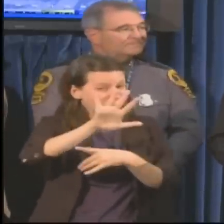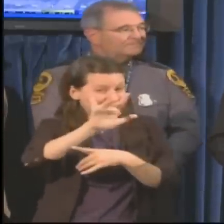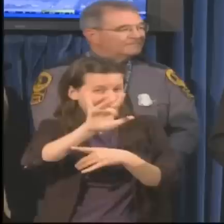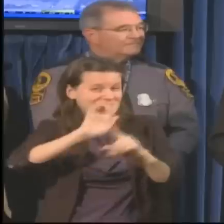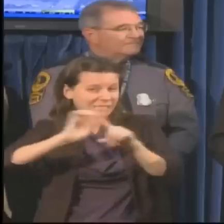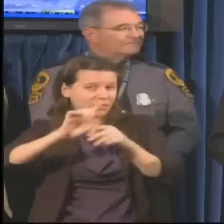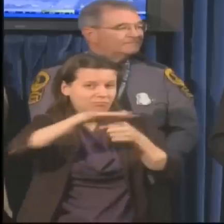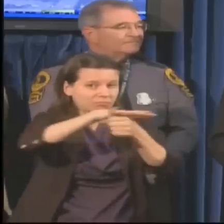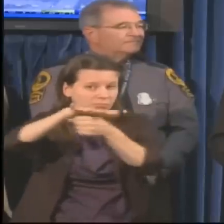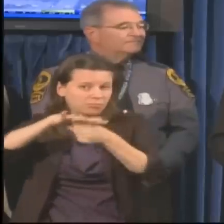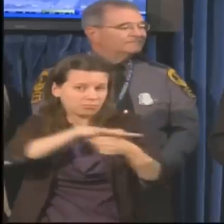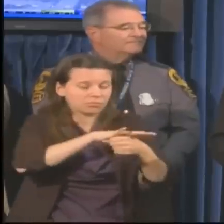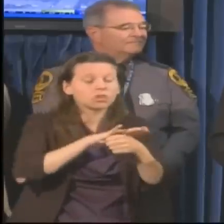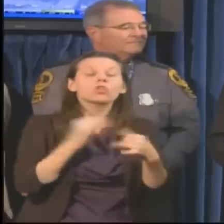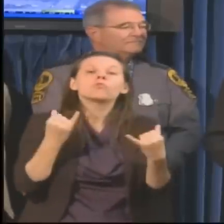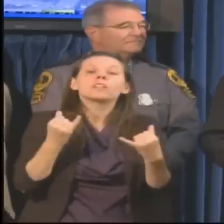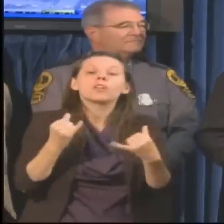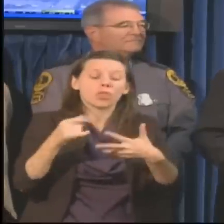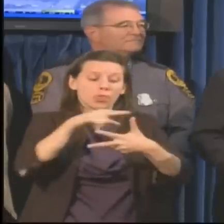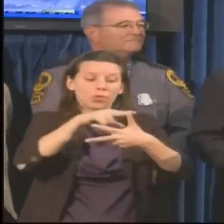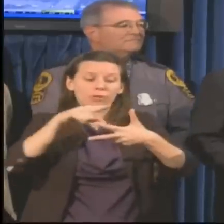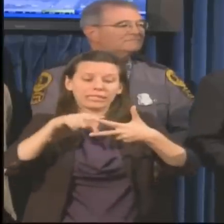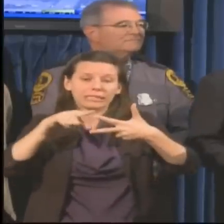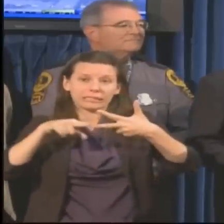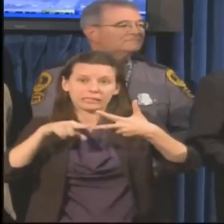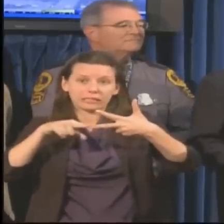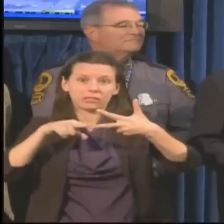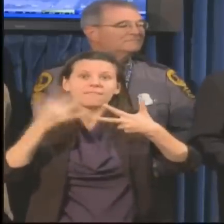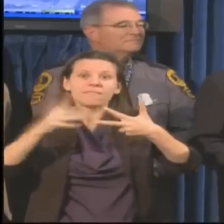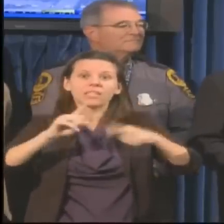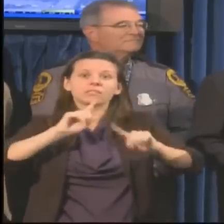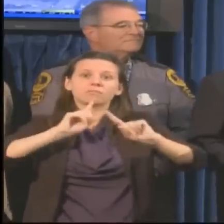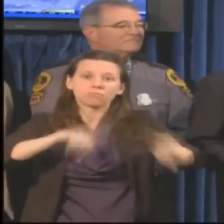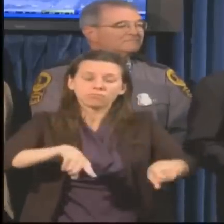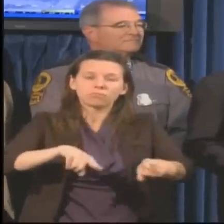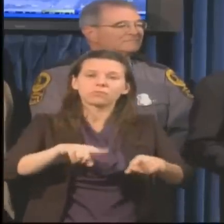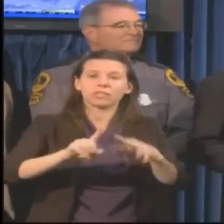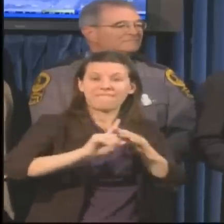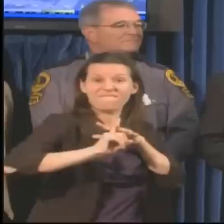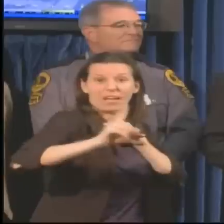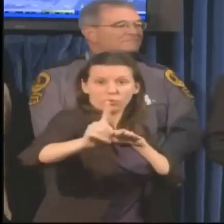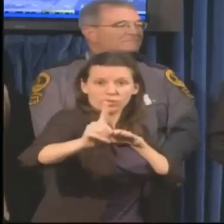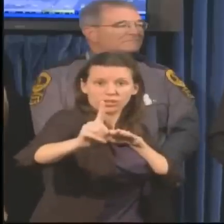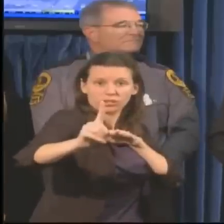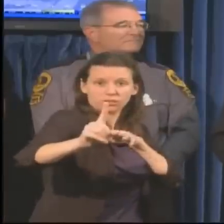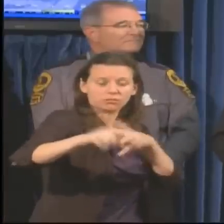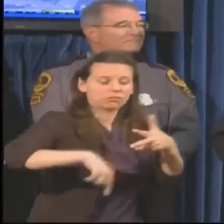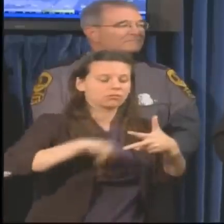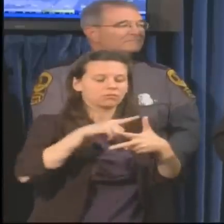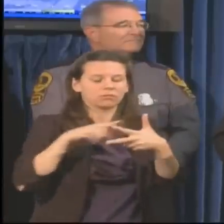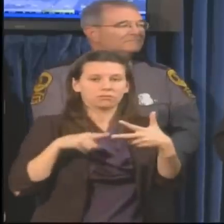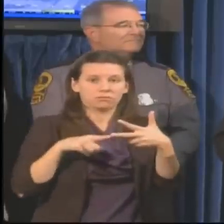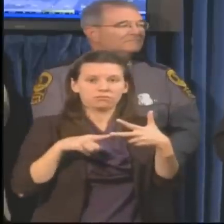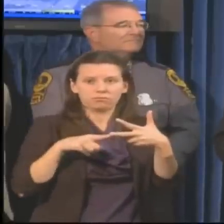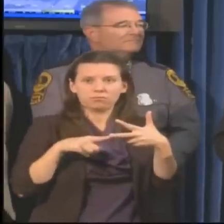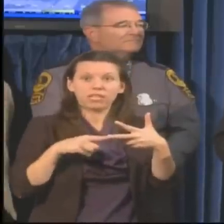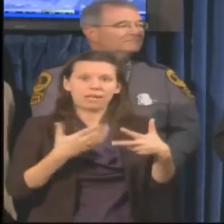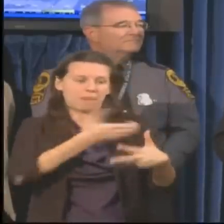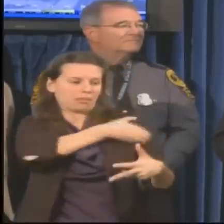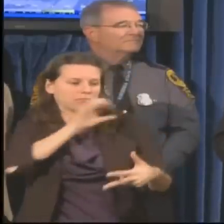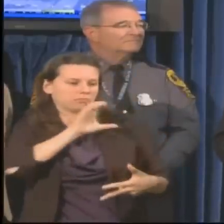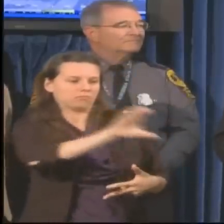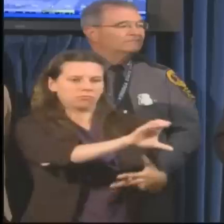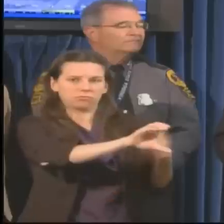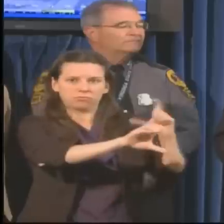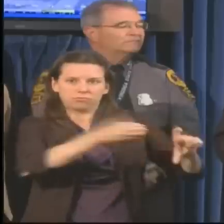three localities that have issued local evacuation orders. That's one of the bits of authority that they were given in my